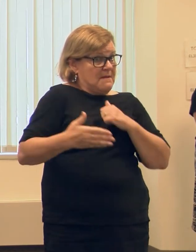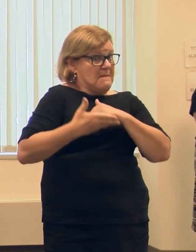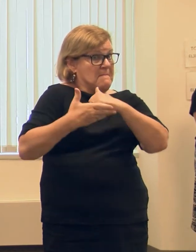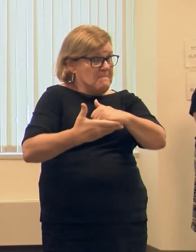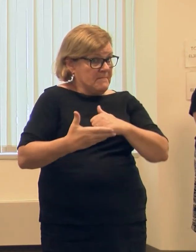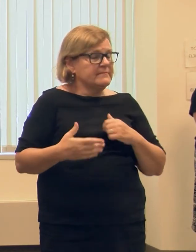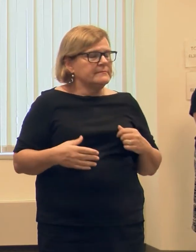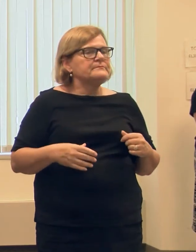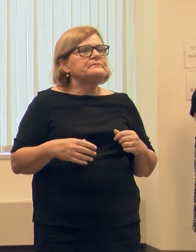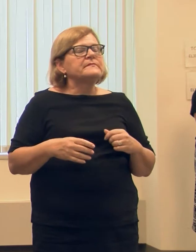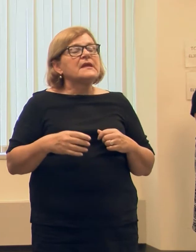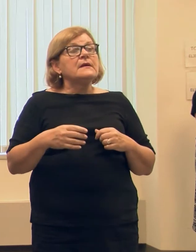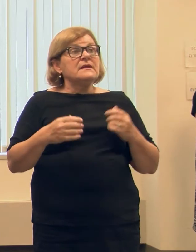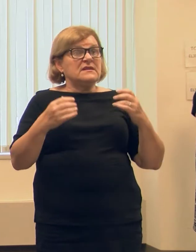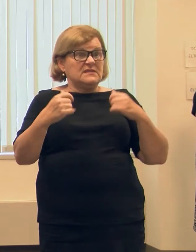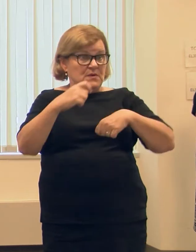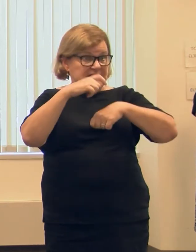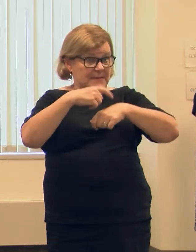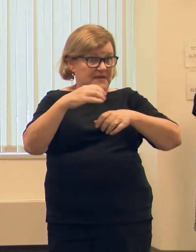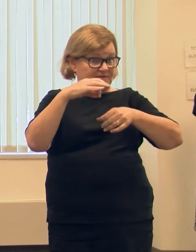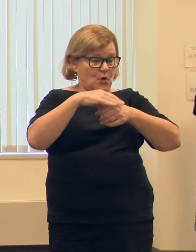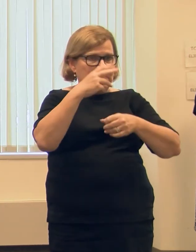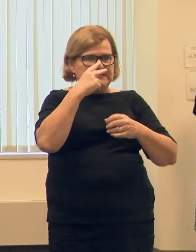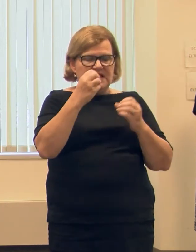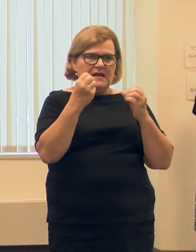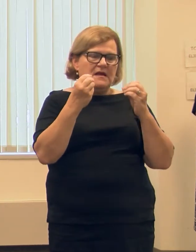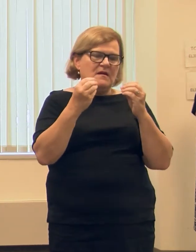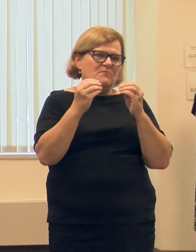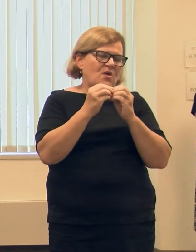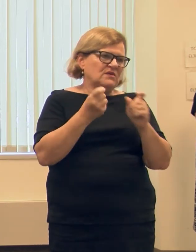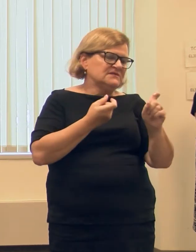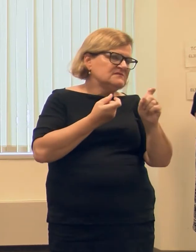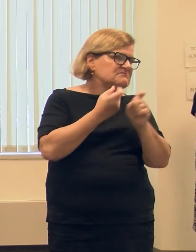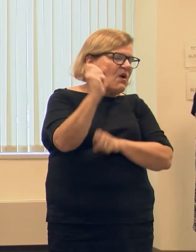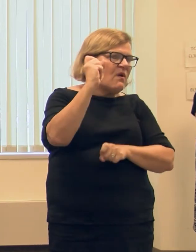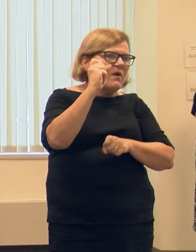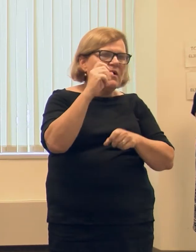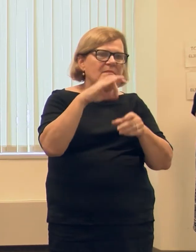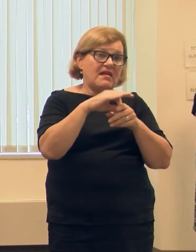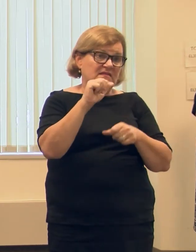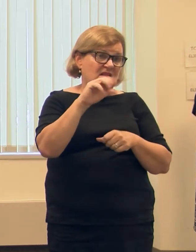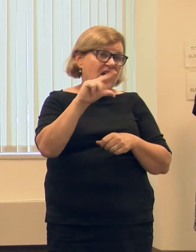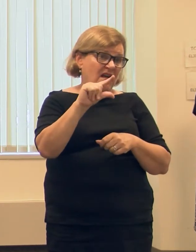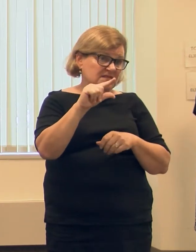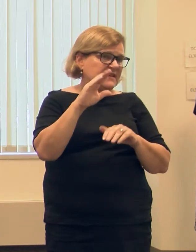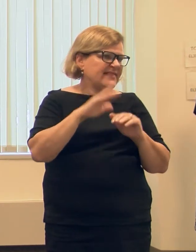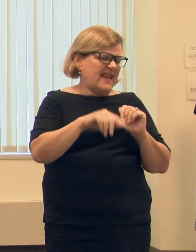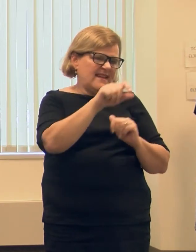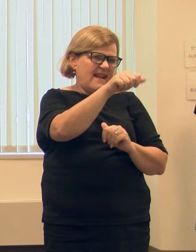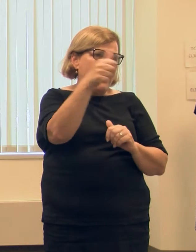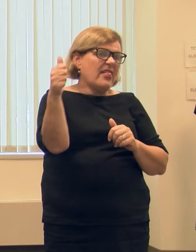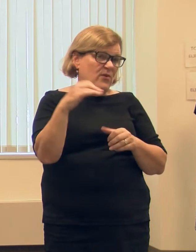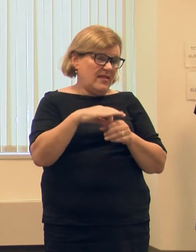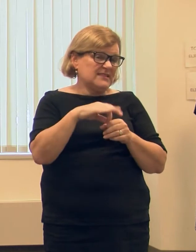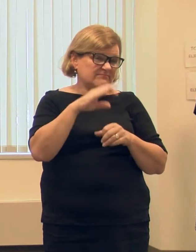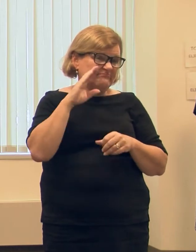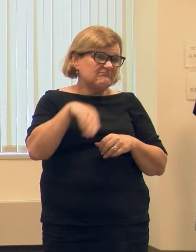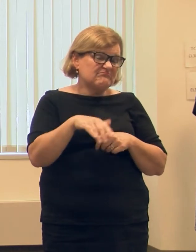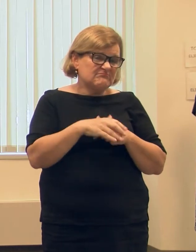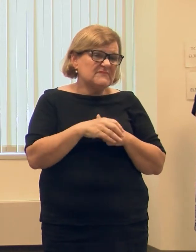So when it comes to voting, we see more spoiled ballots in the August primary elections than any other election.